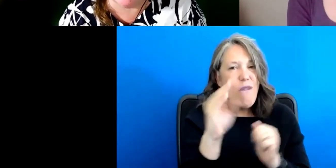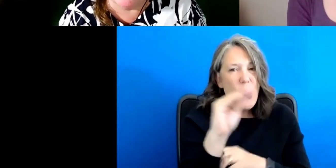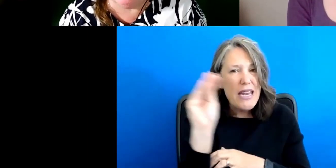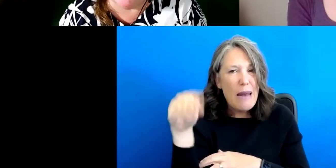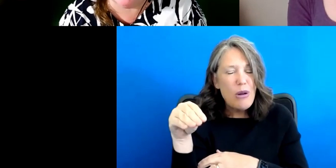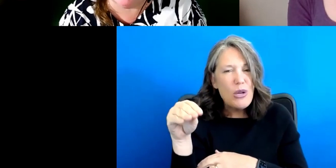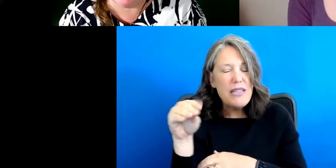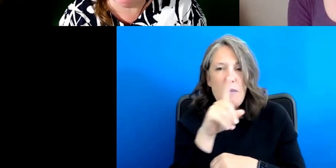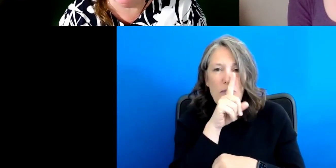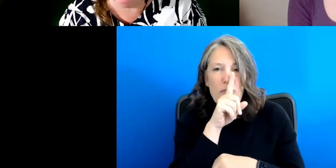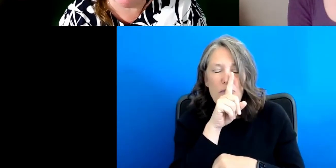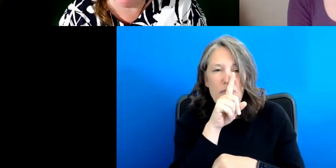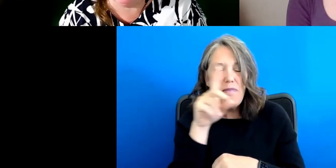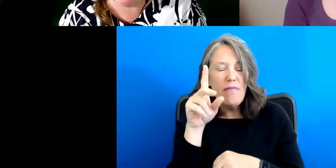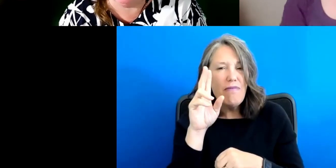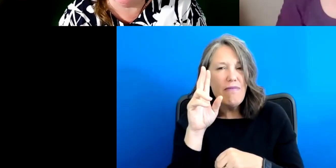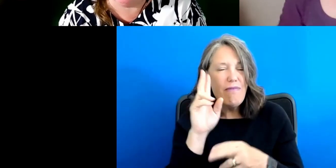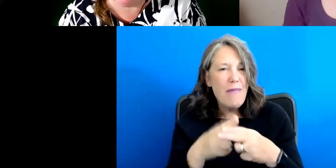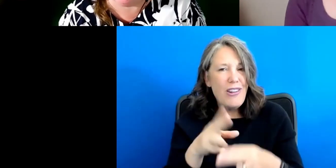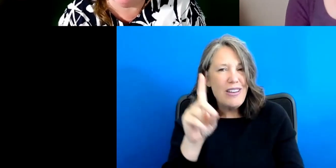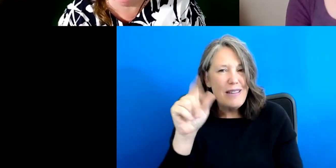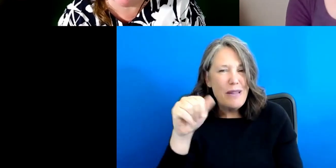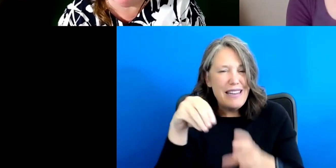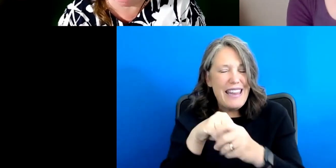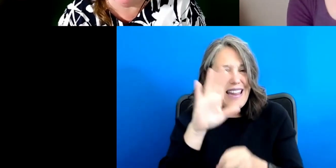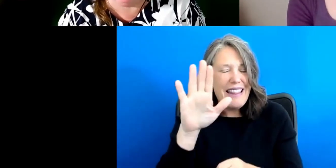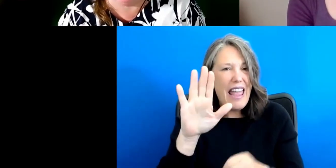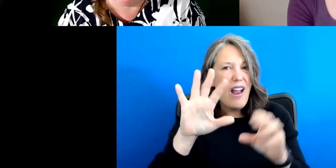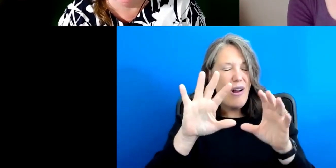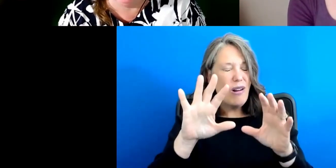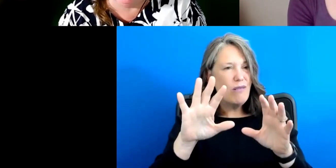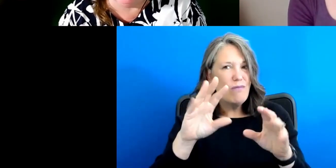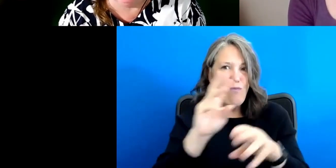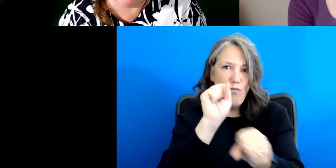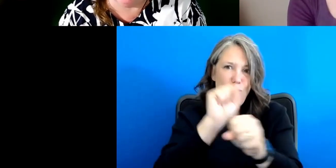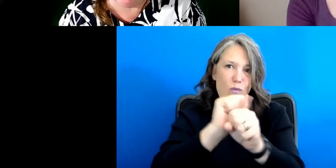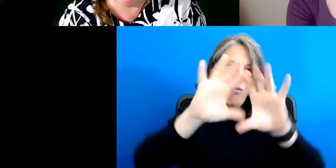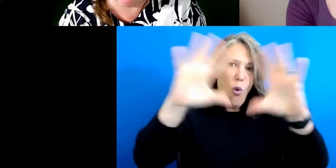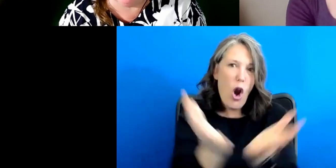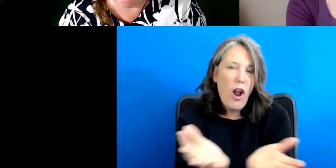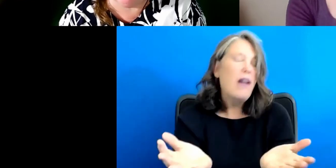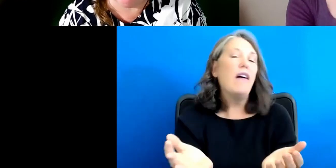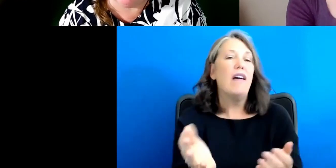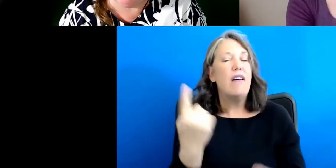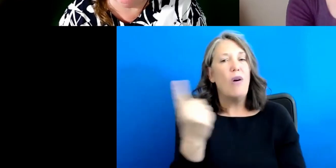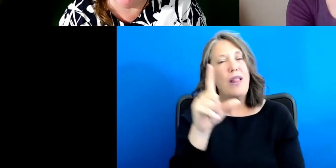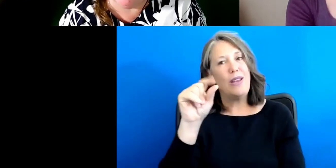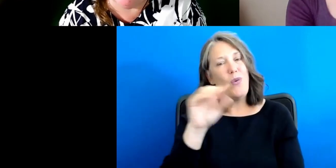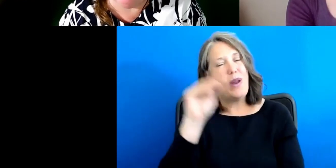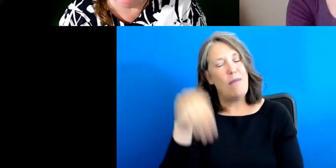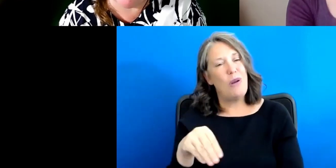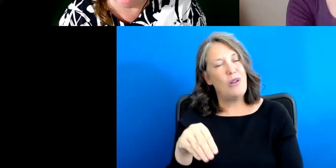those did not mention disability within their scope of work, even though they have a policy and only 20% reviewed,